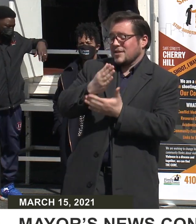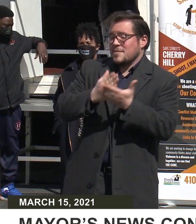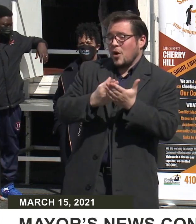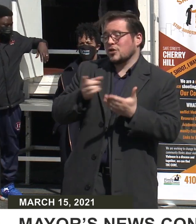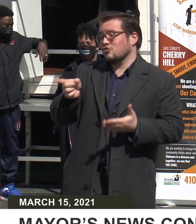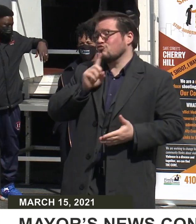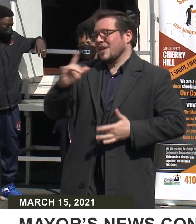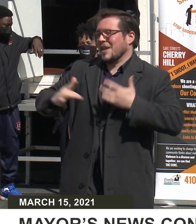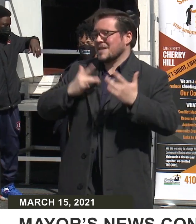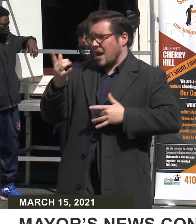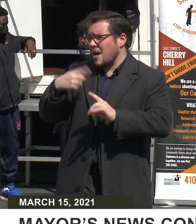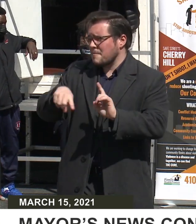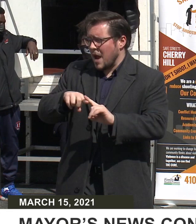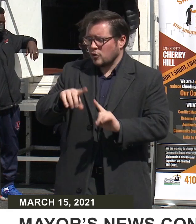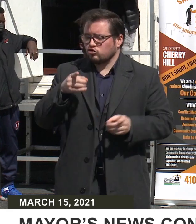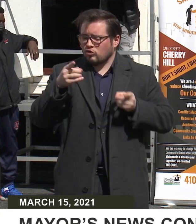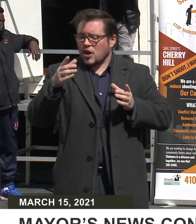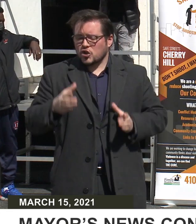the most excited about. Director.